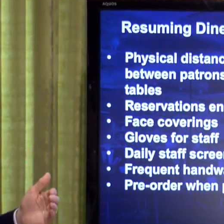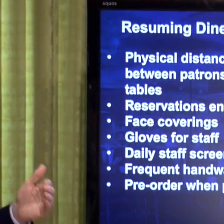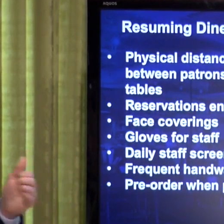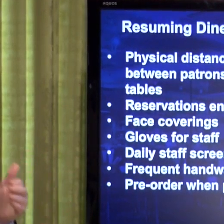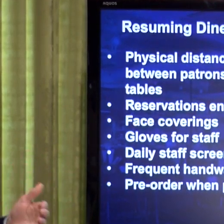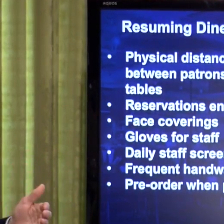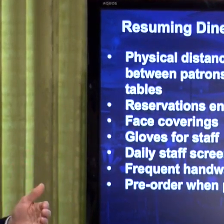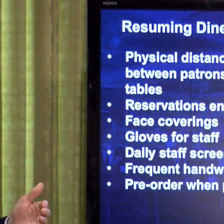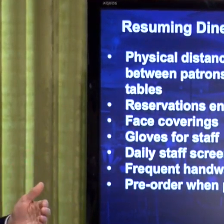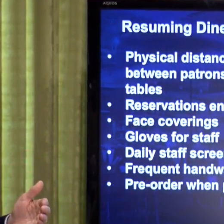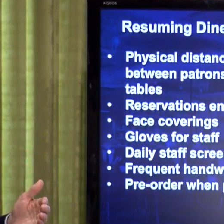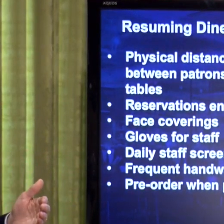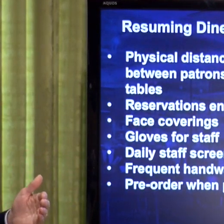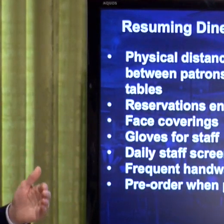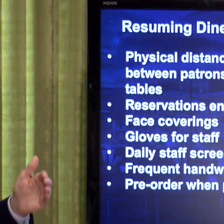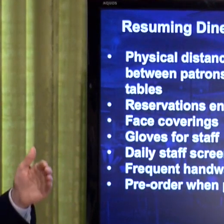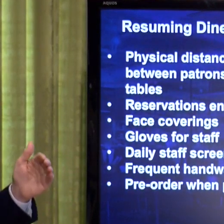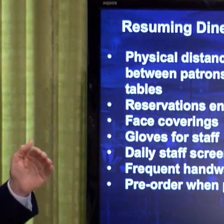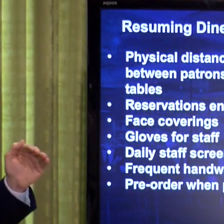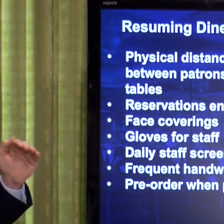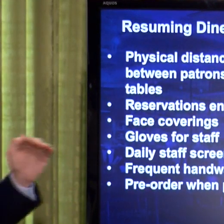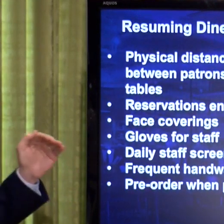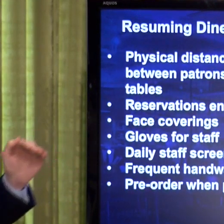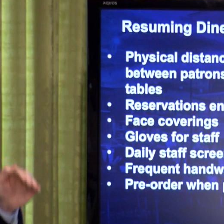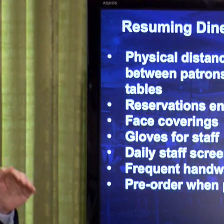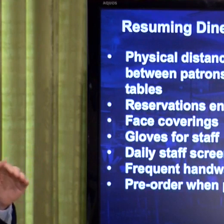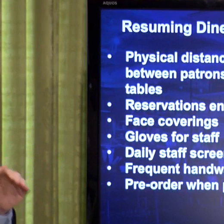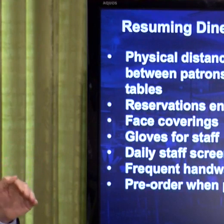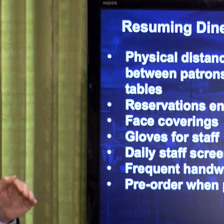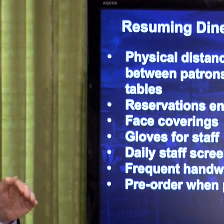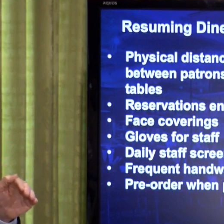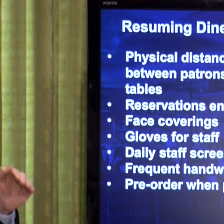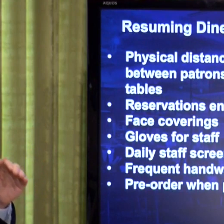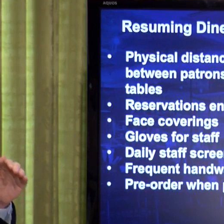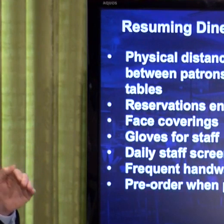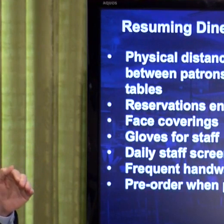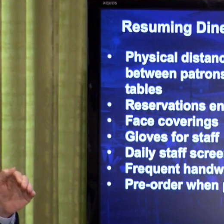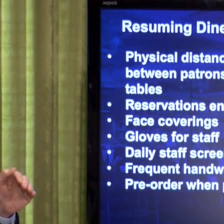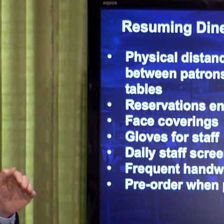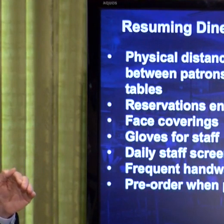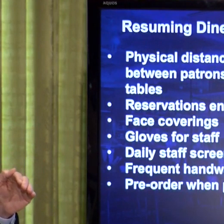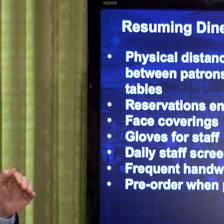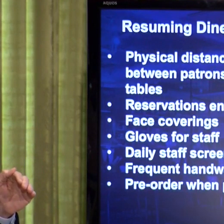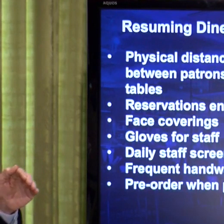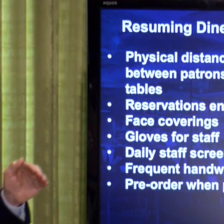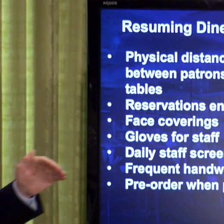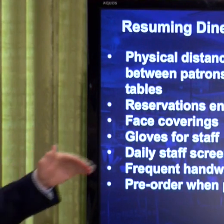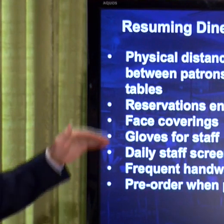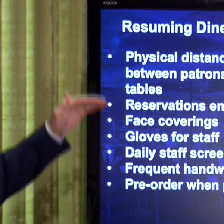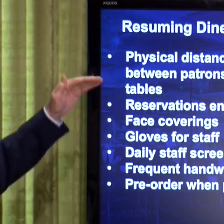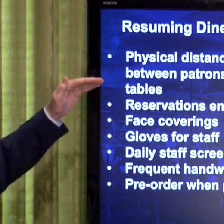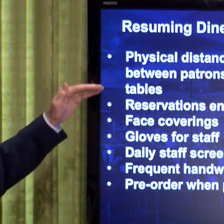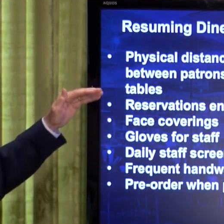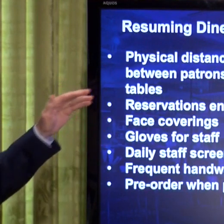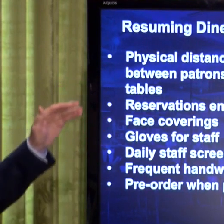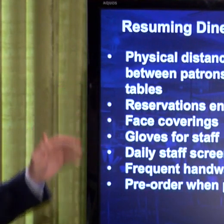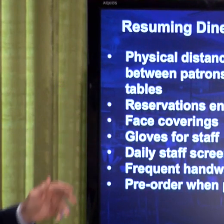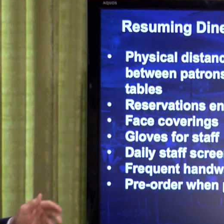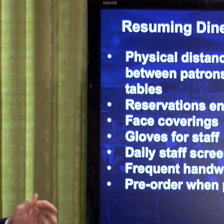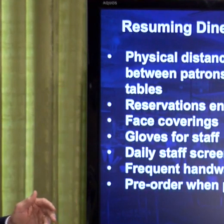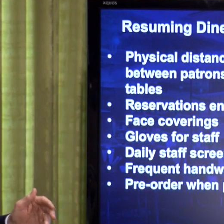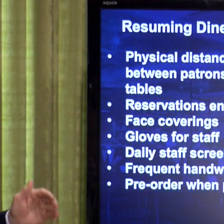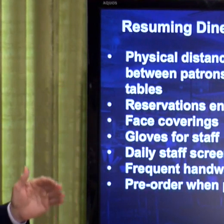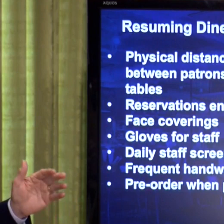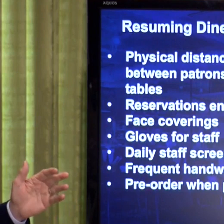I recognize that. We all recognize that. But that's where we need to start at this particular time. And as we keep the